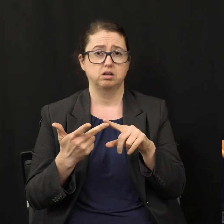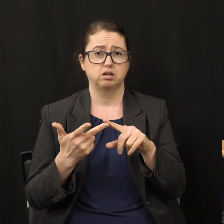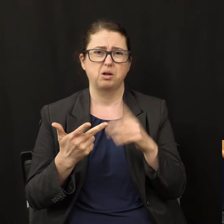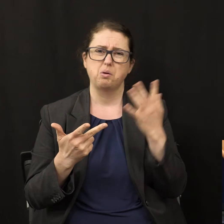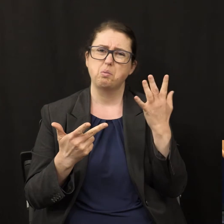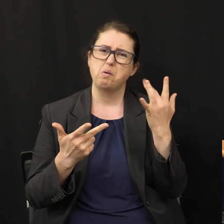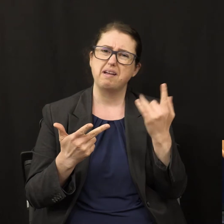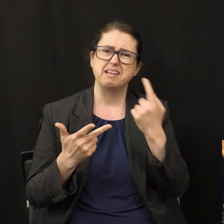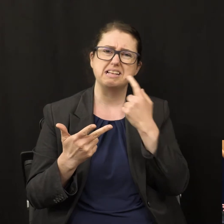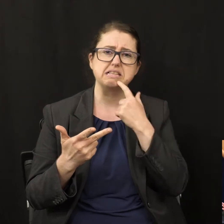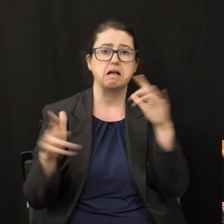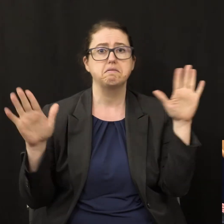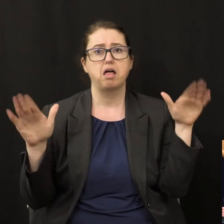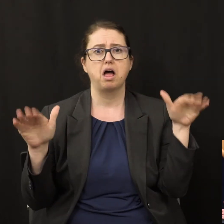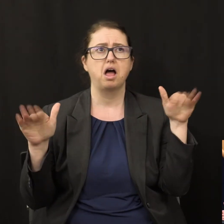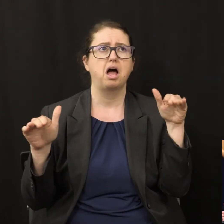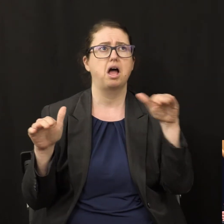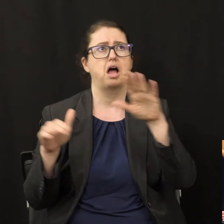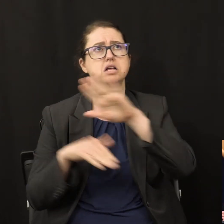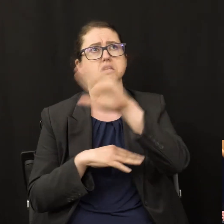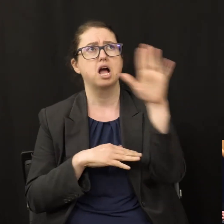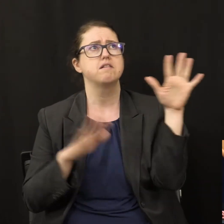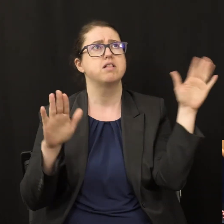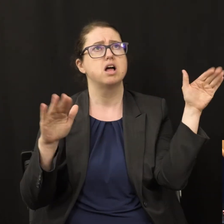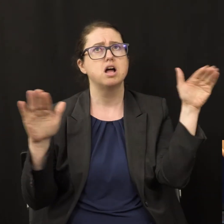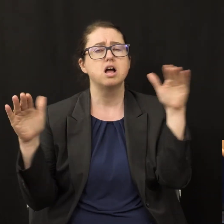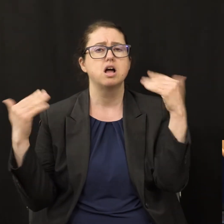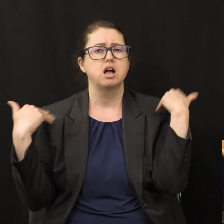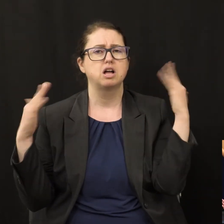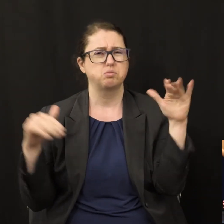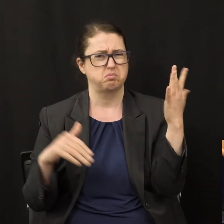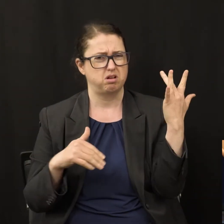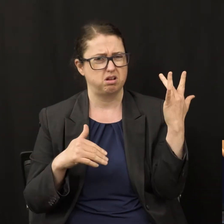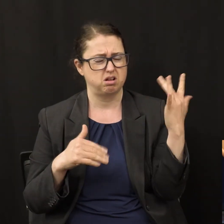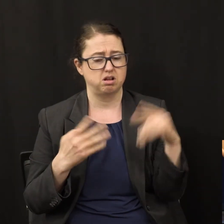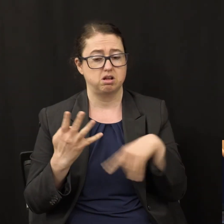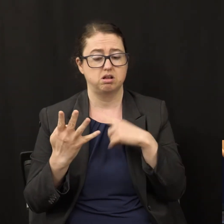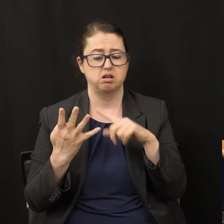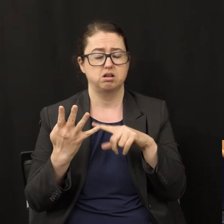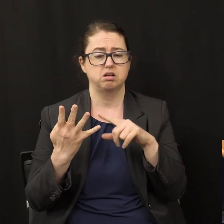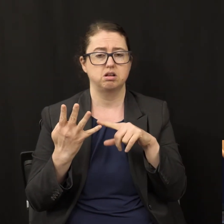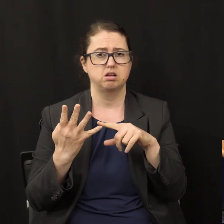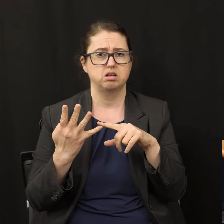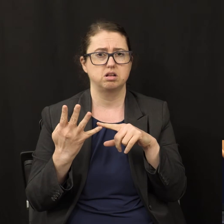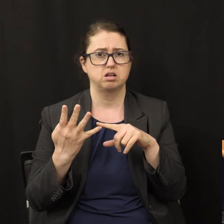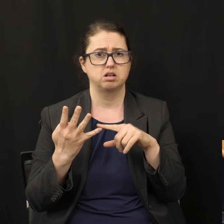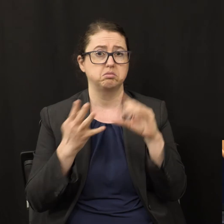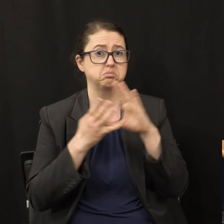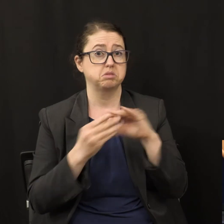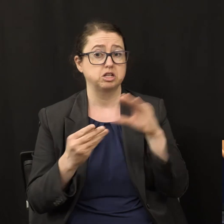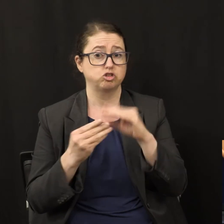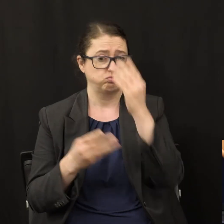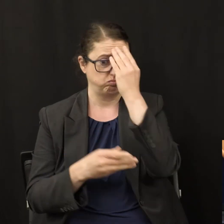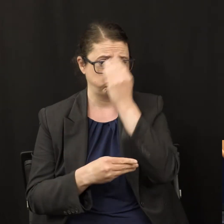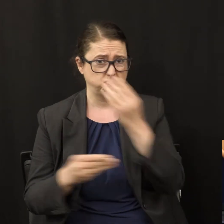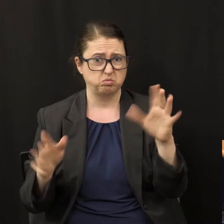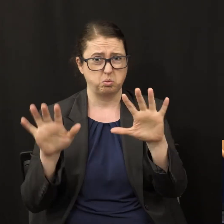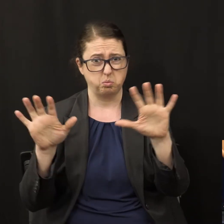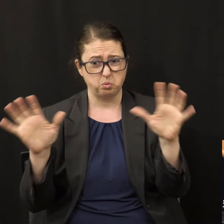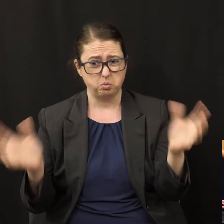flying in the midst of heaven? Why are the messages proclaimed to the whole world? What